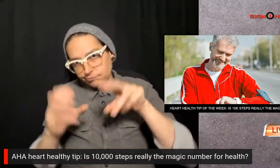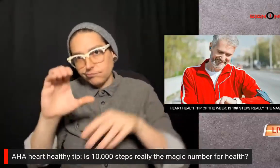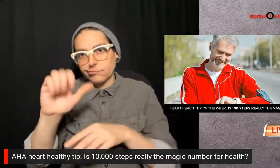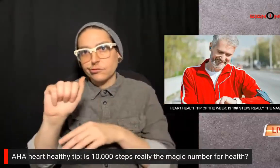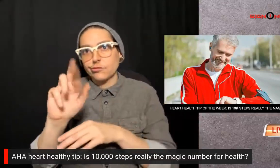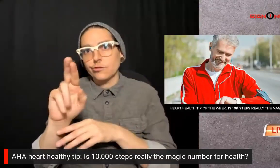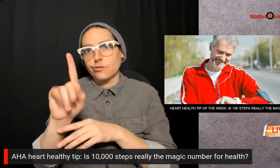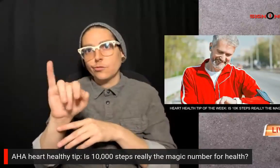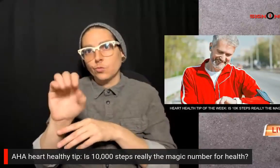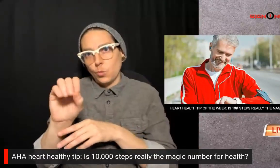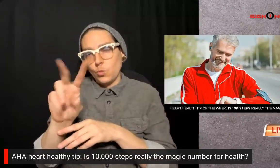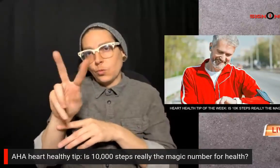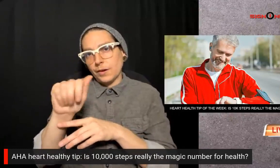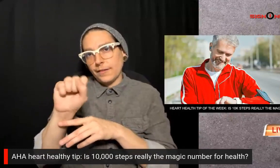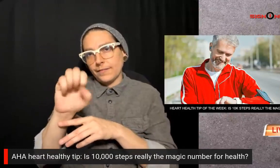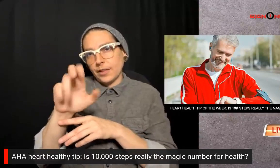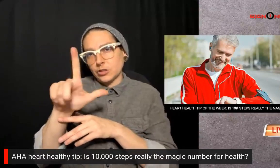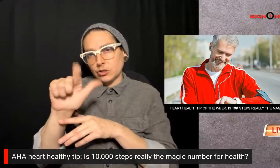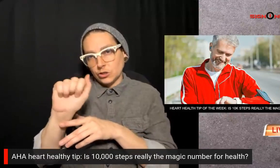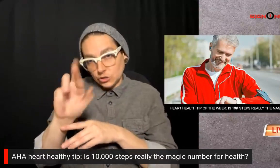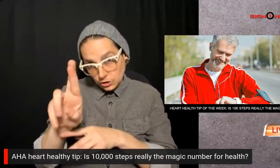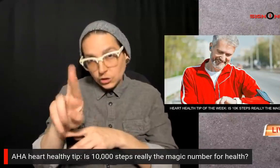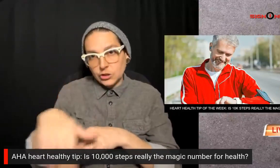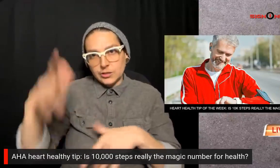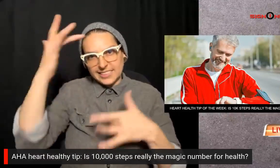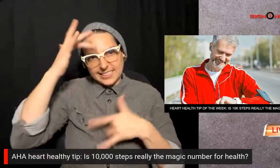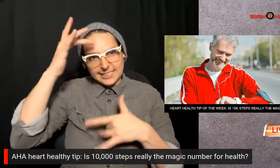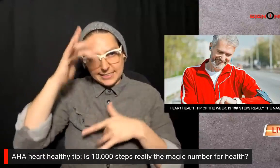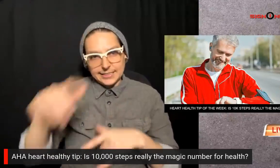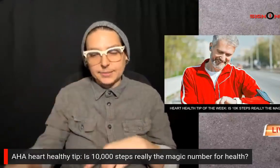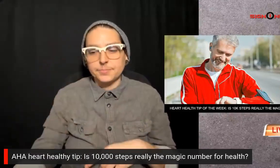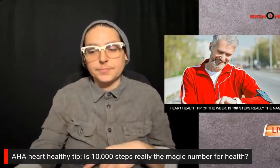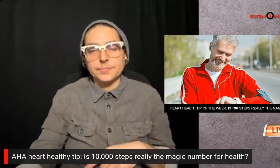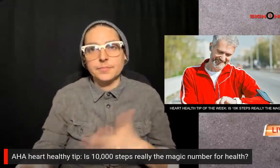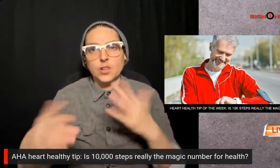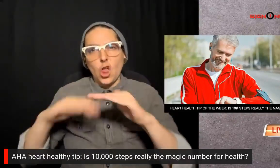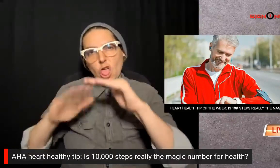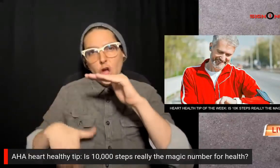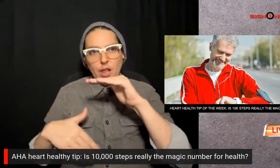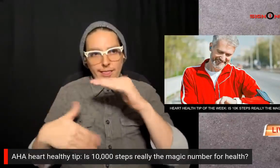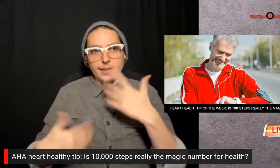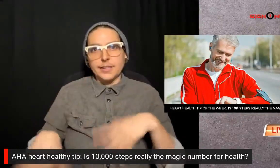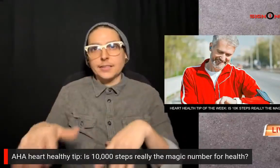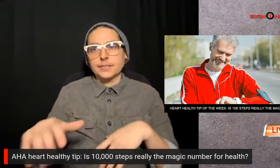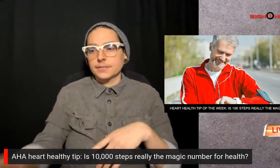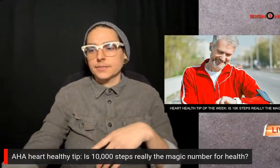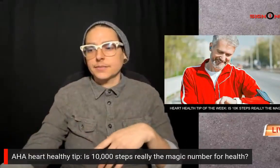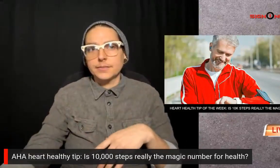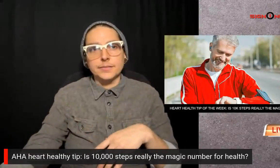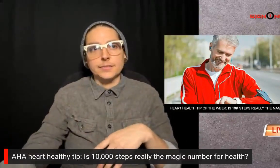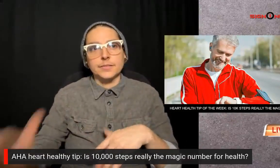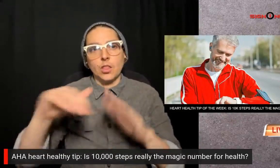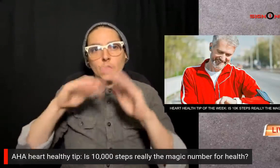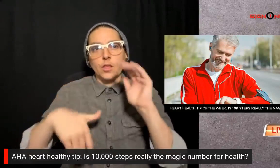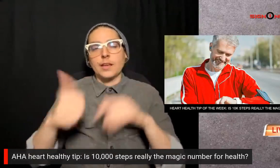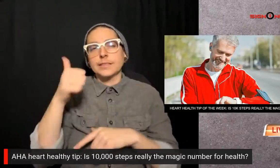is lower than 10,000 steps